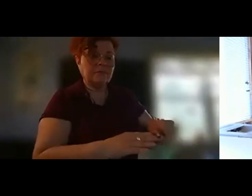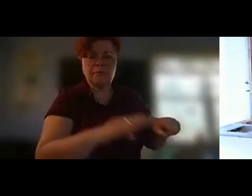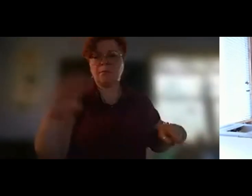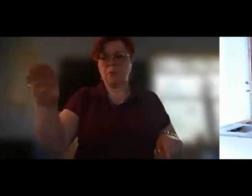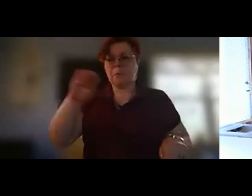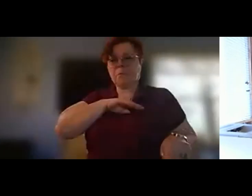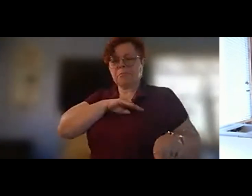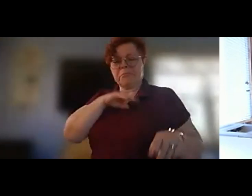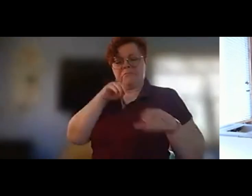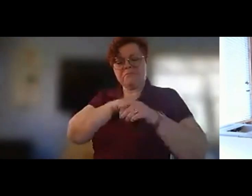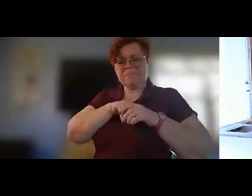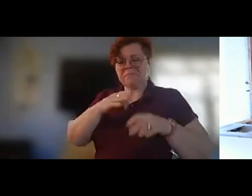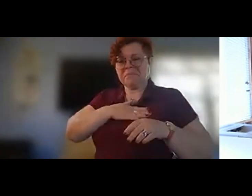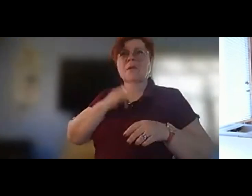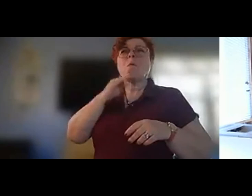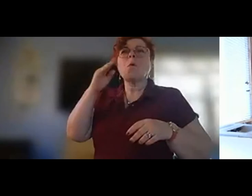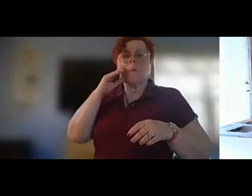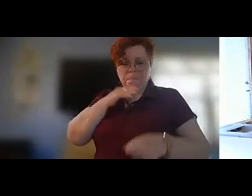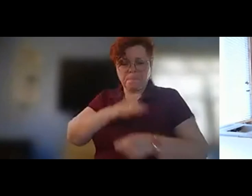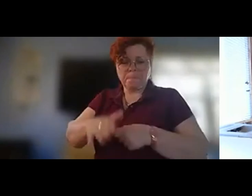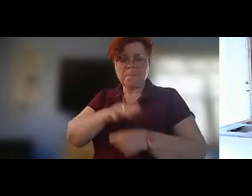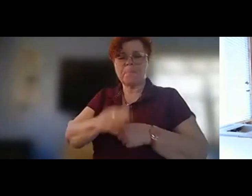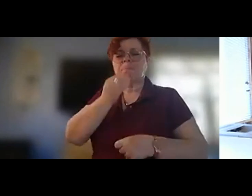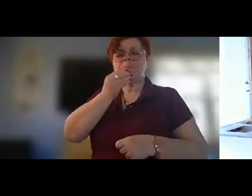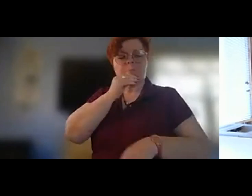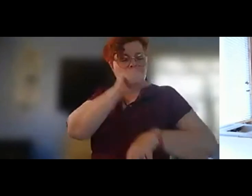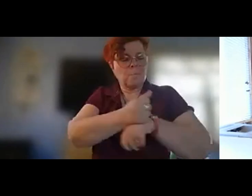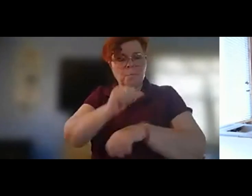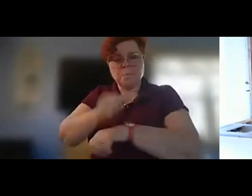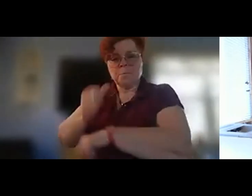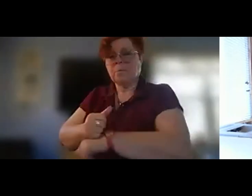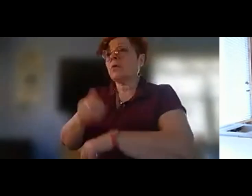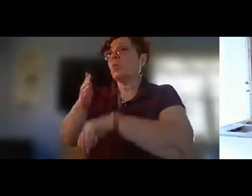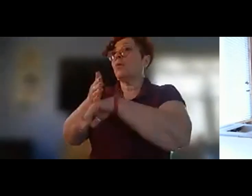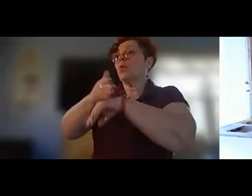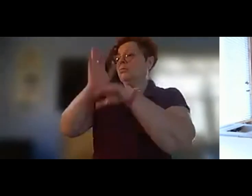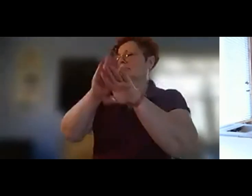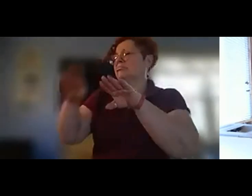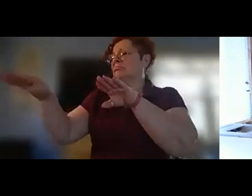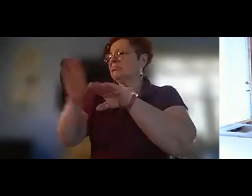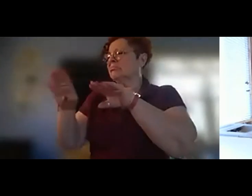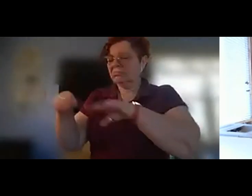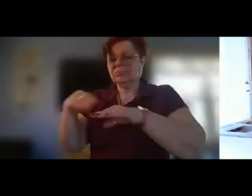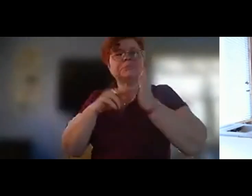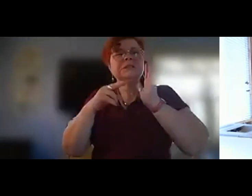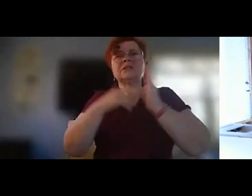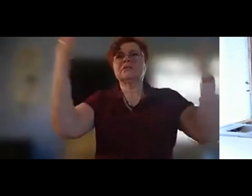of a well-provisioned root cellar a woodshed stacked with even cords pulls the shutters to turns